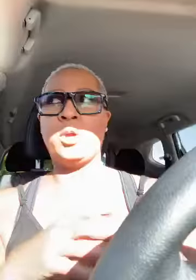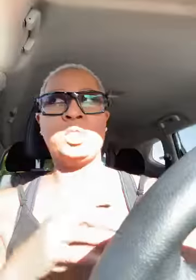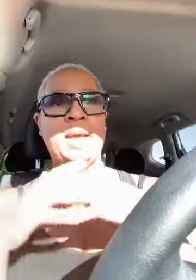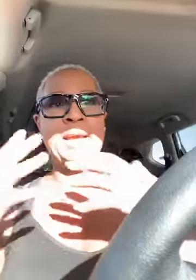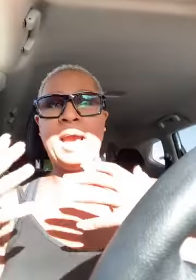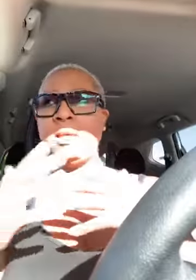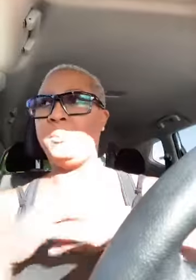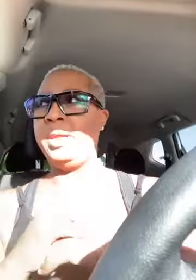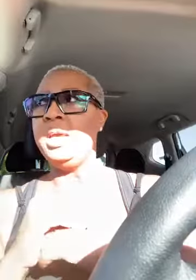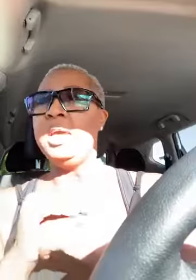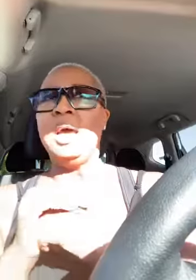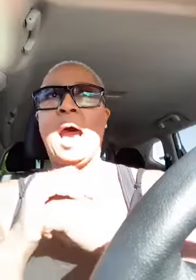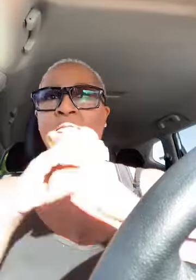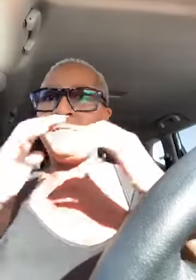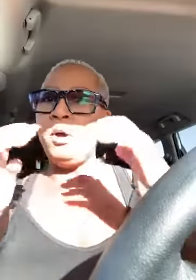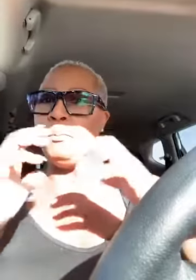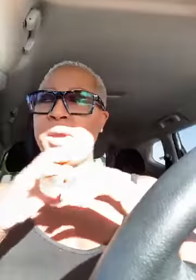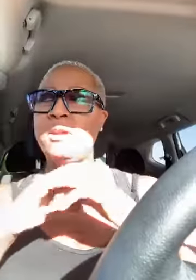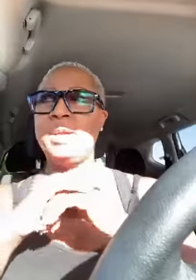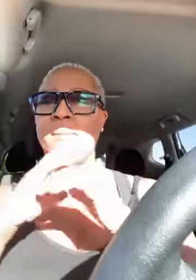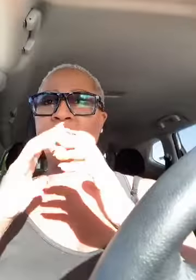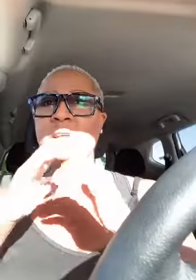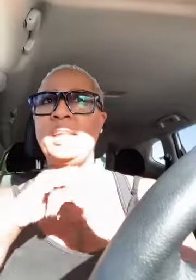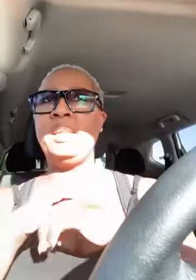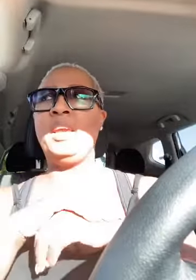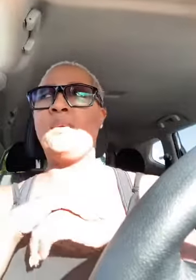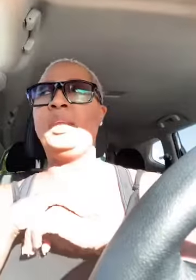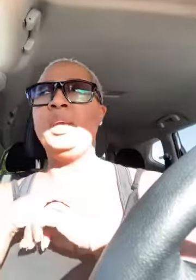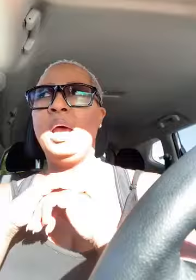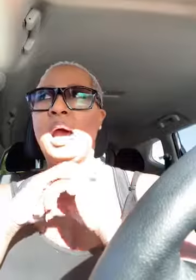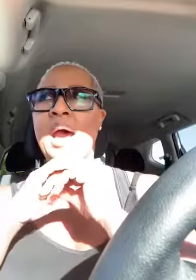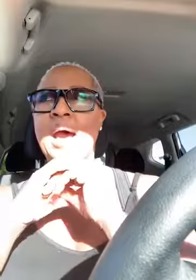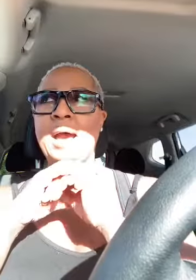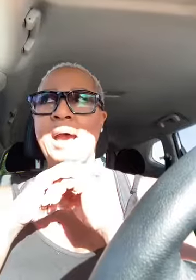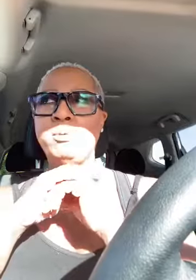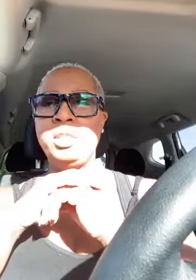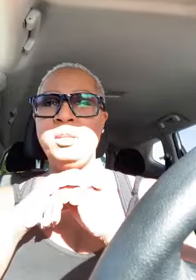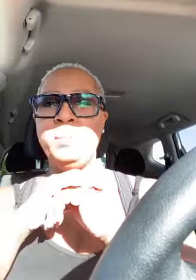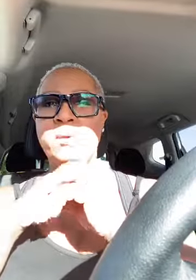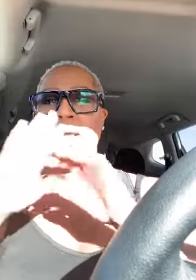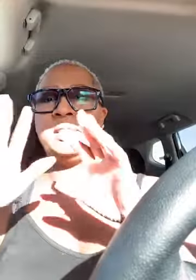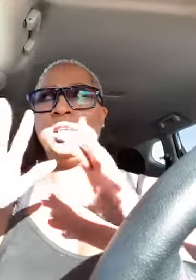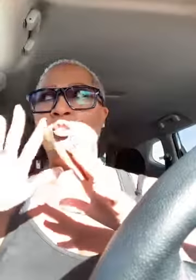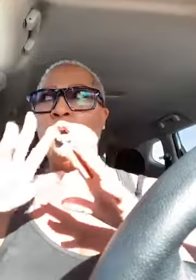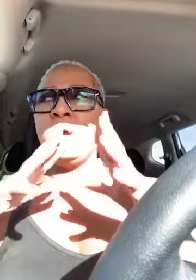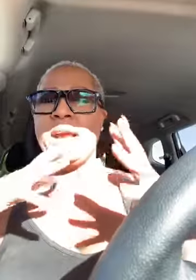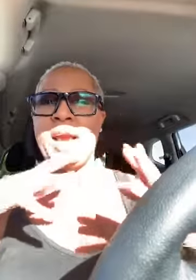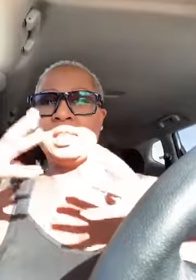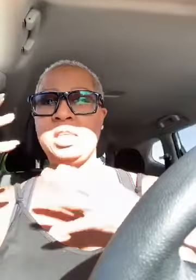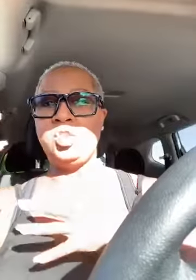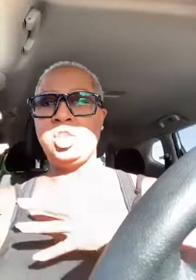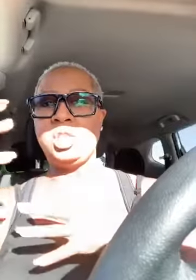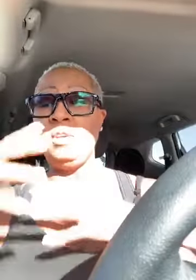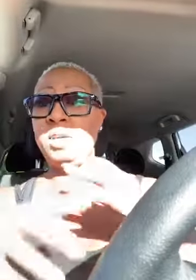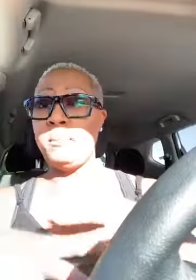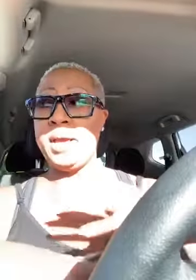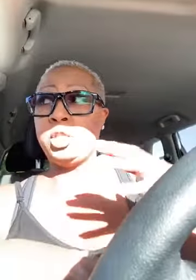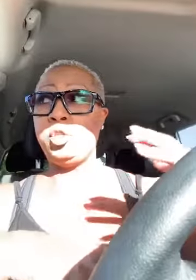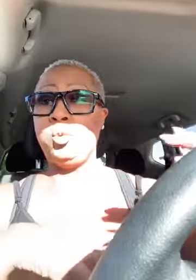person i got up and i felt better and i'm standing there and i i was in the mirror and i said you know what i gotta teach this evening i'm actually doing